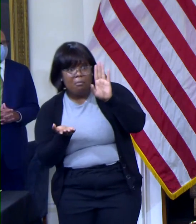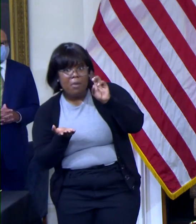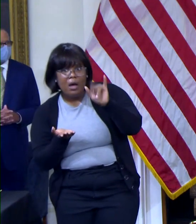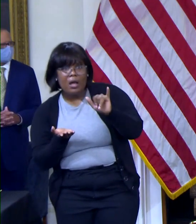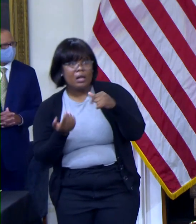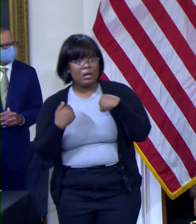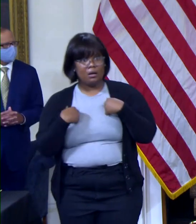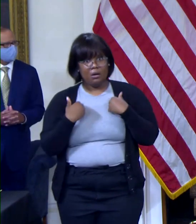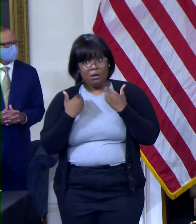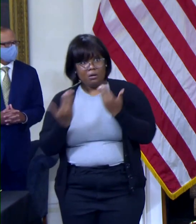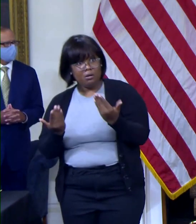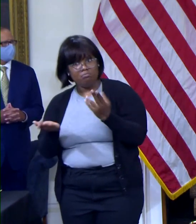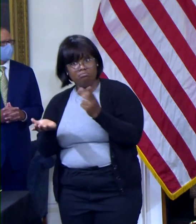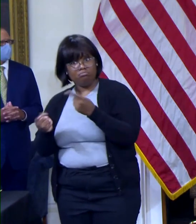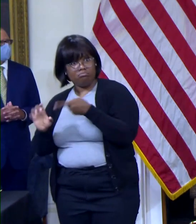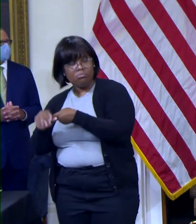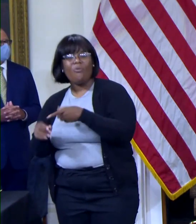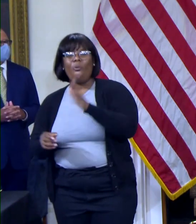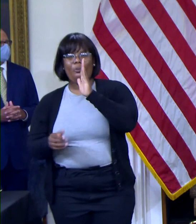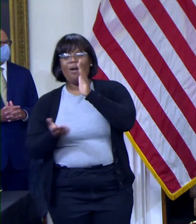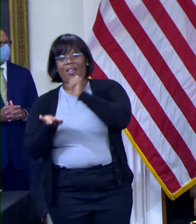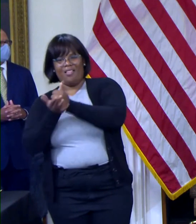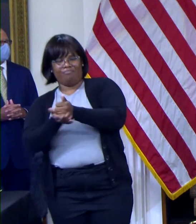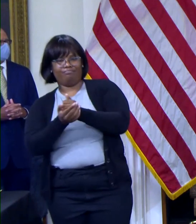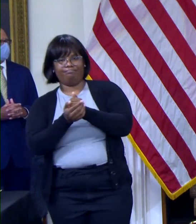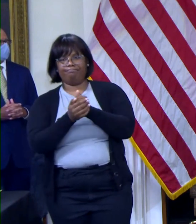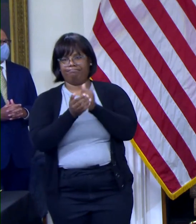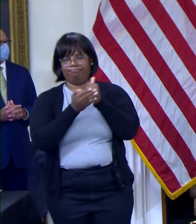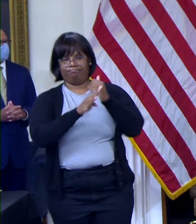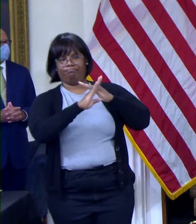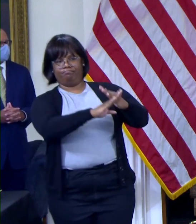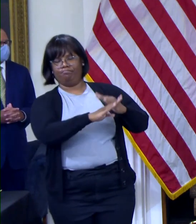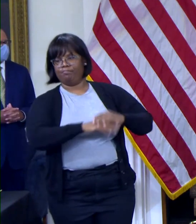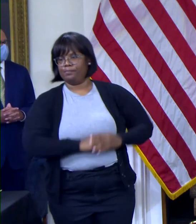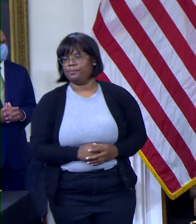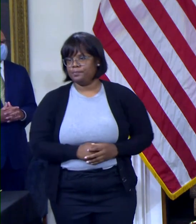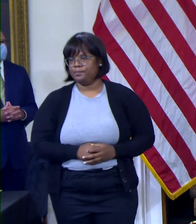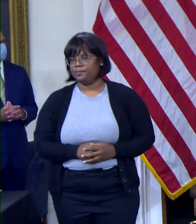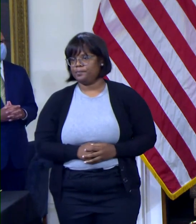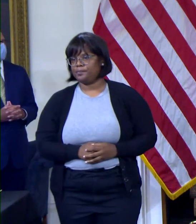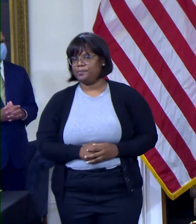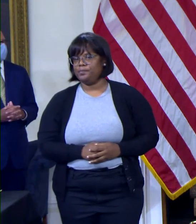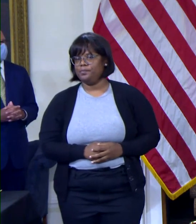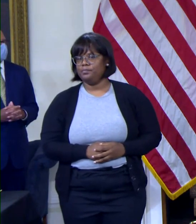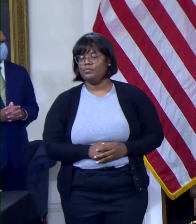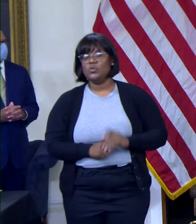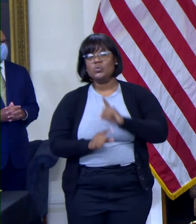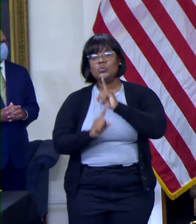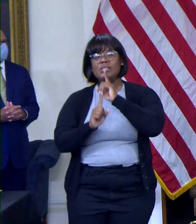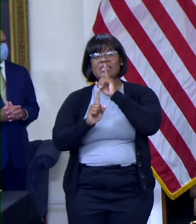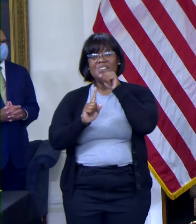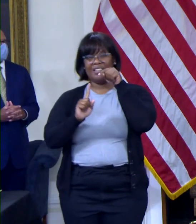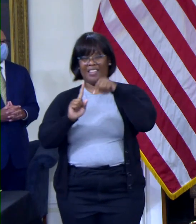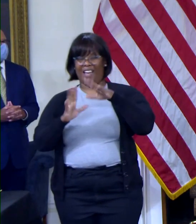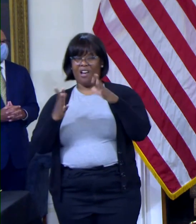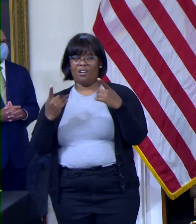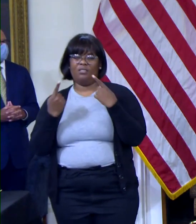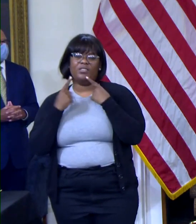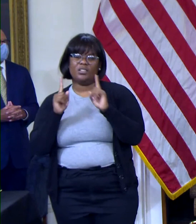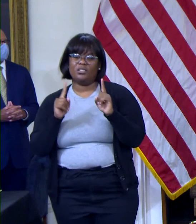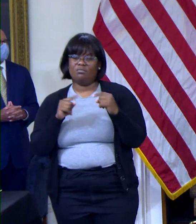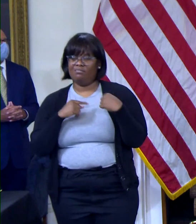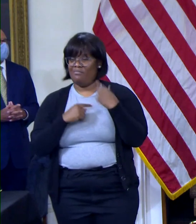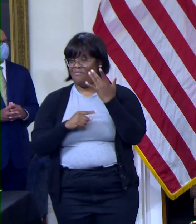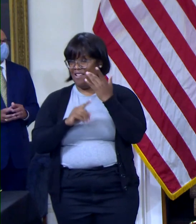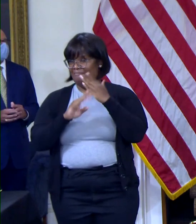prevent worsening and death. And the good news is that the monoclonal antibody therapy is effective even against the circulating variants, including the